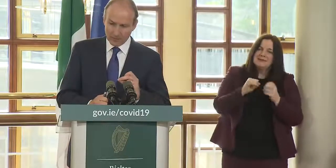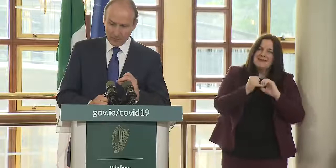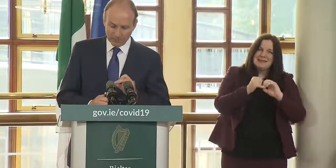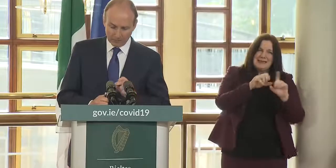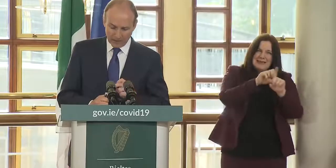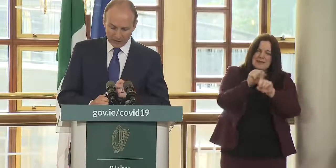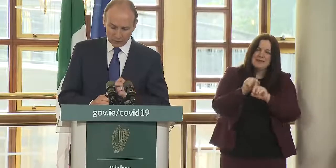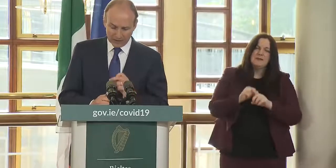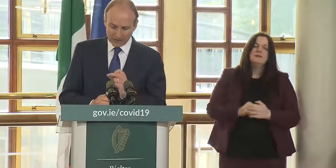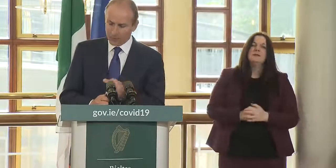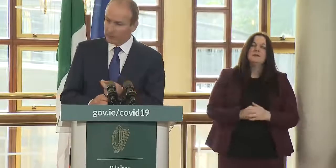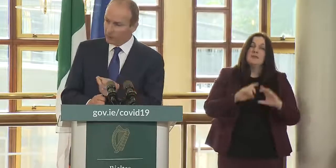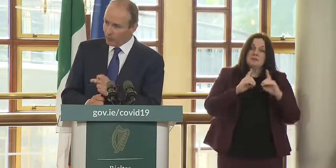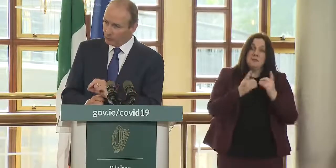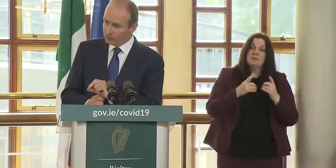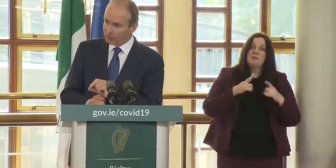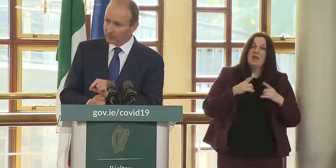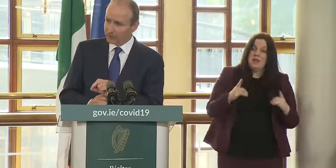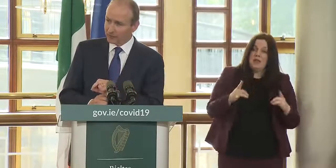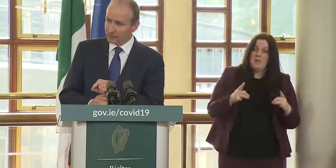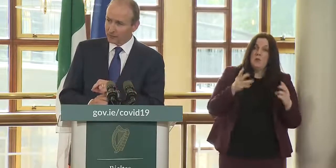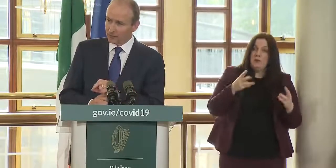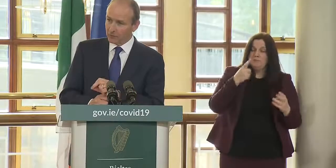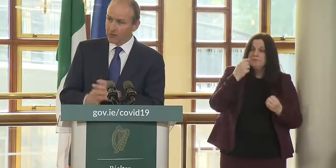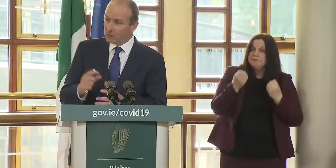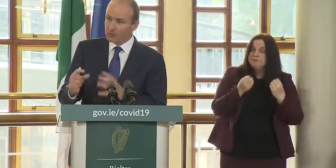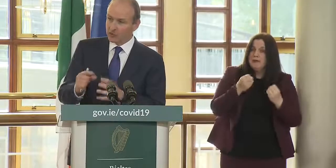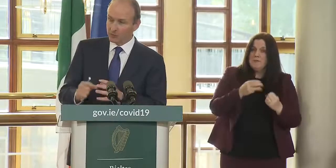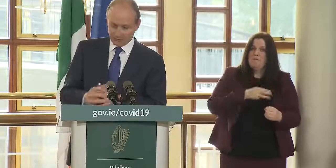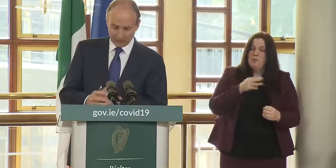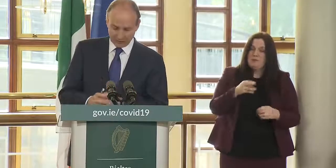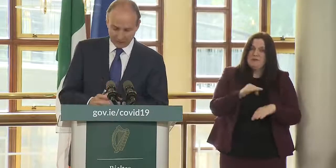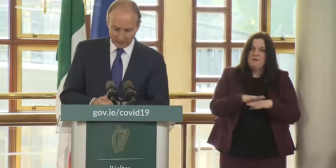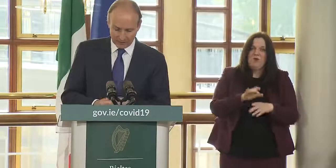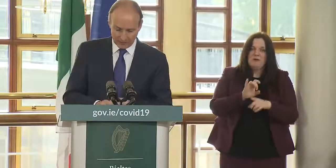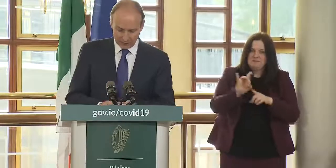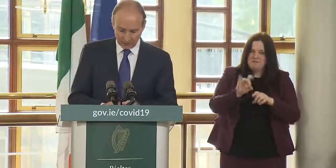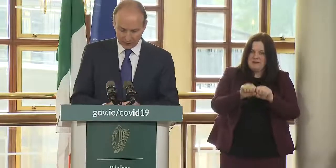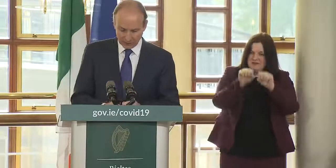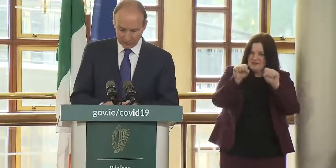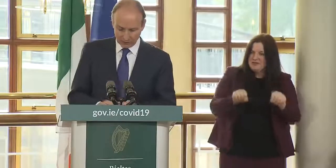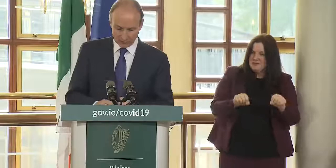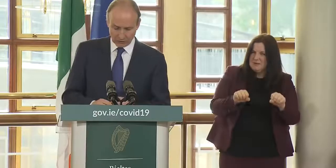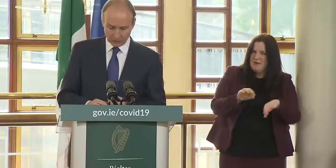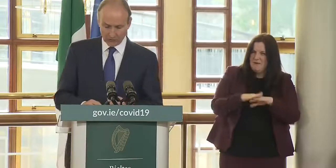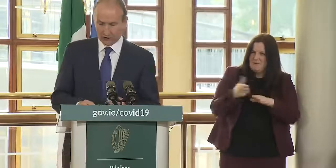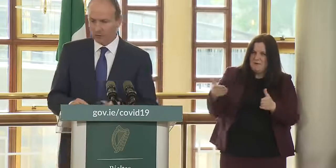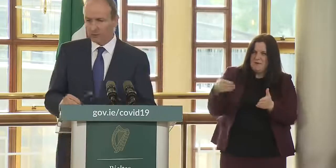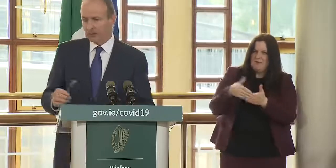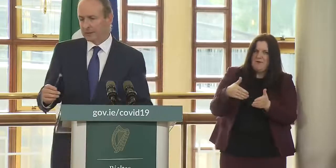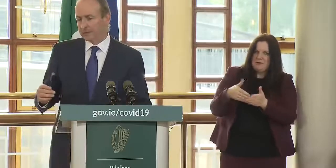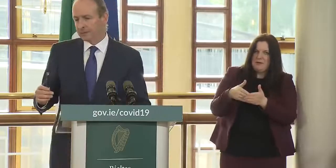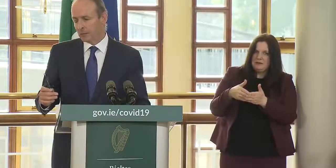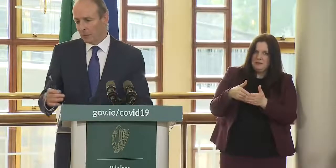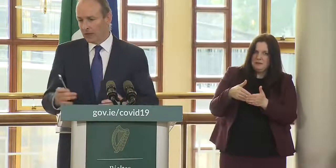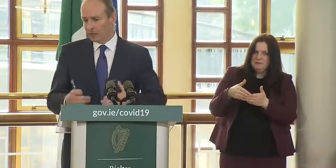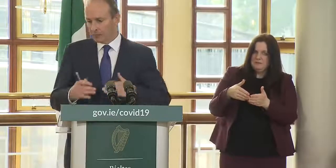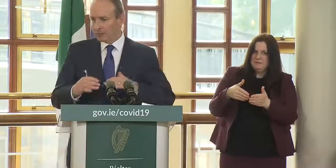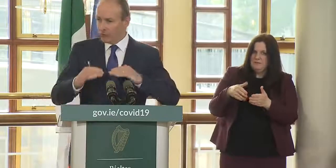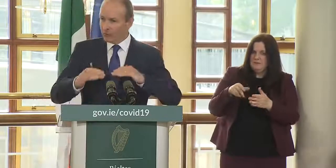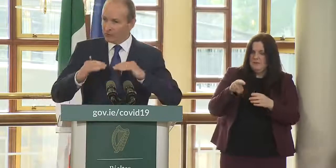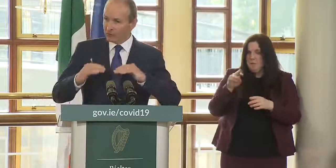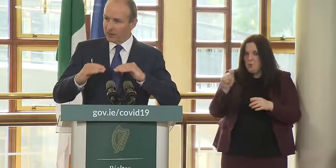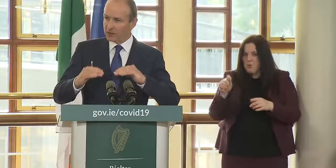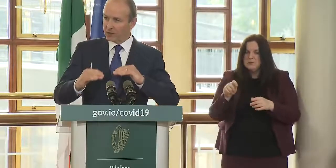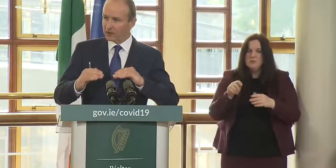department of health will examine proposals for a regime of testing at points of entry into the country now we will